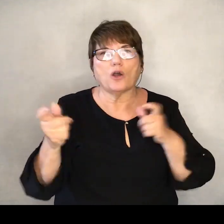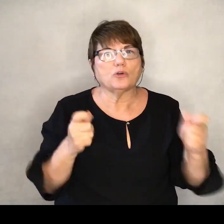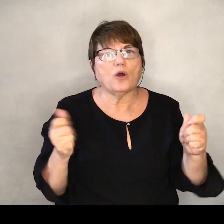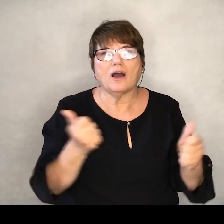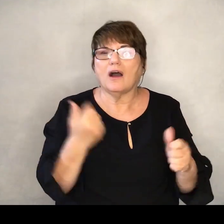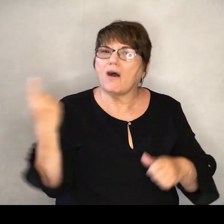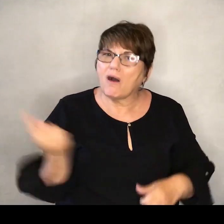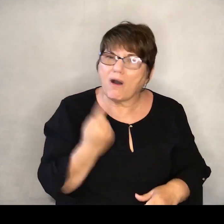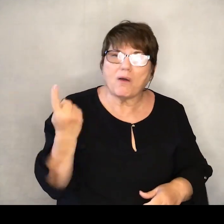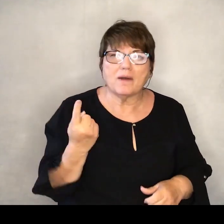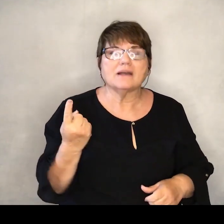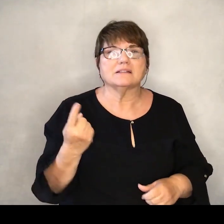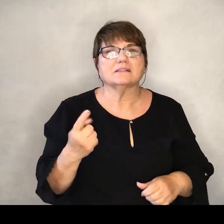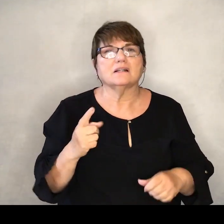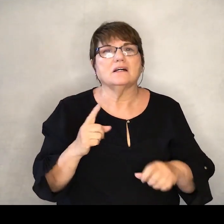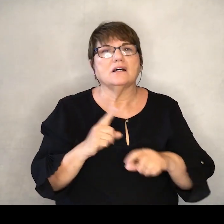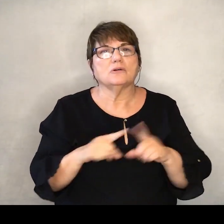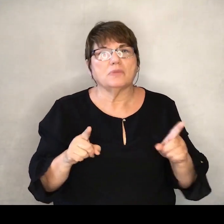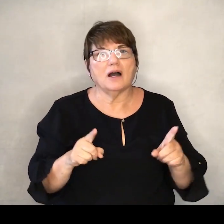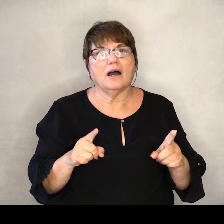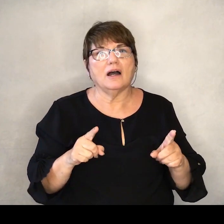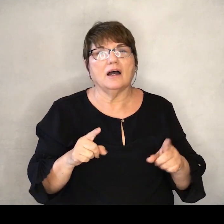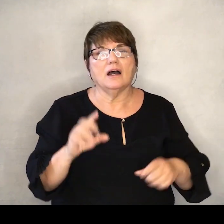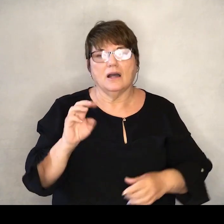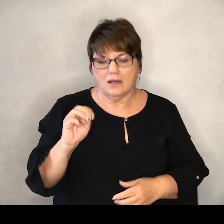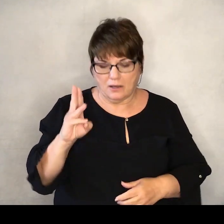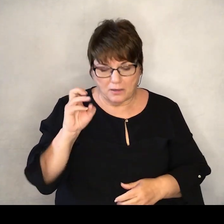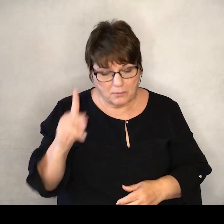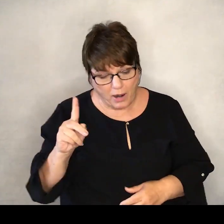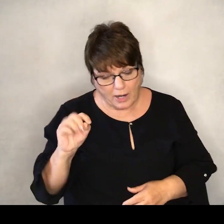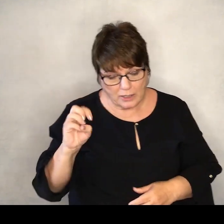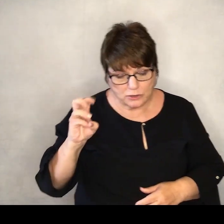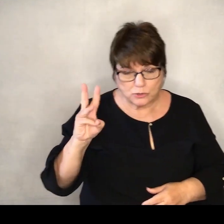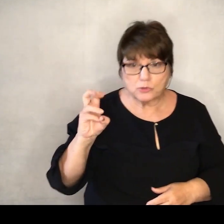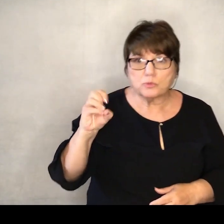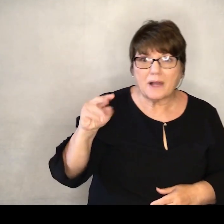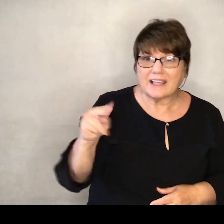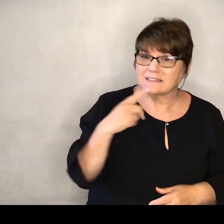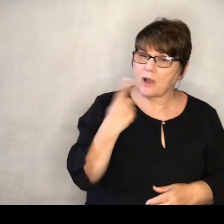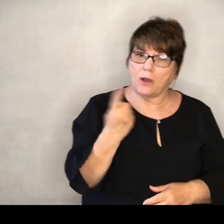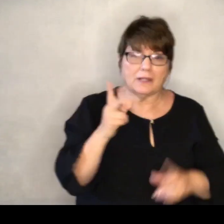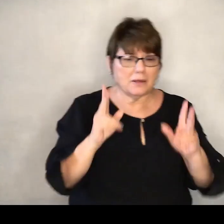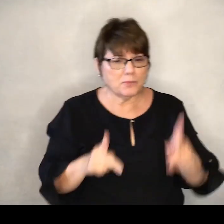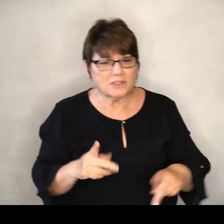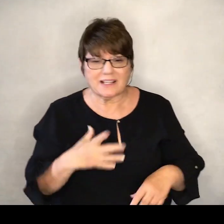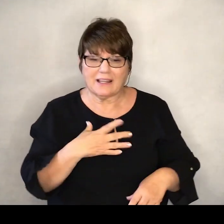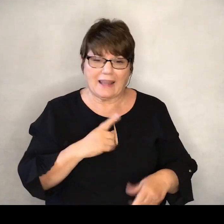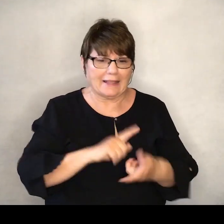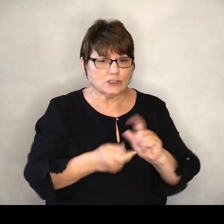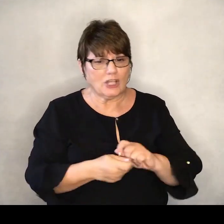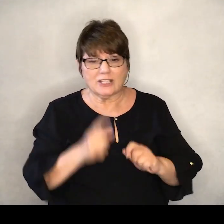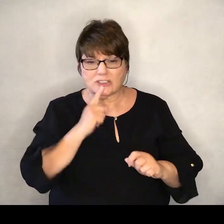all the time. As a matter of fact, Mark Twain said the only person who likes change is a wet baby.